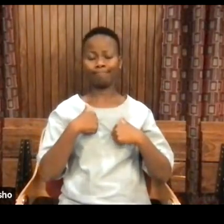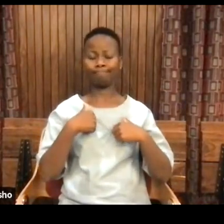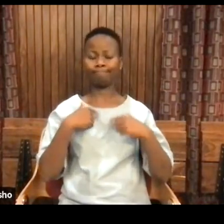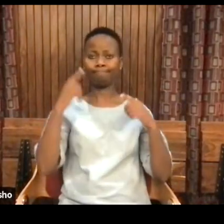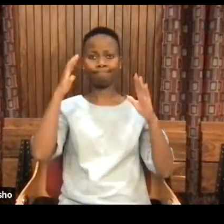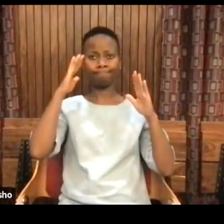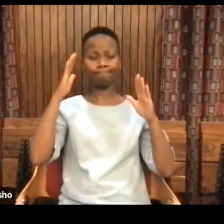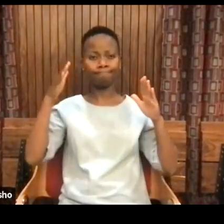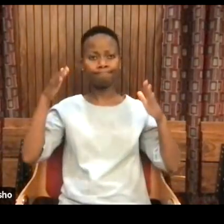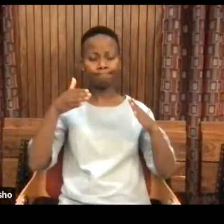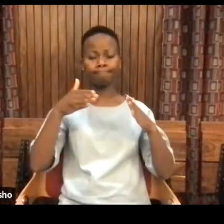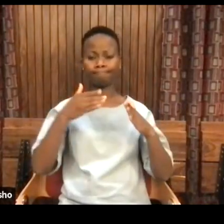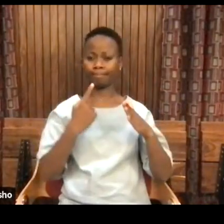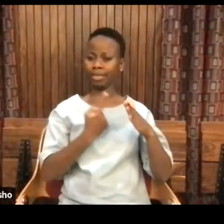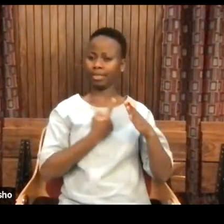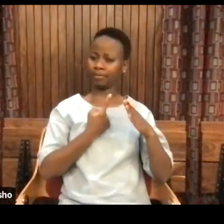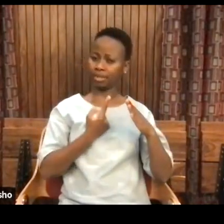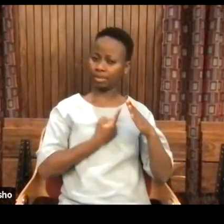reproduction,